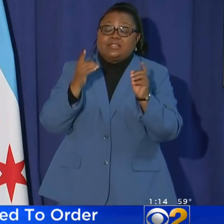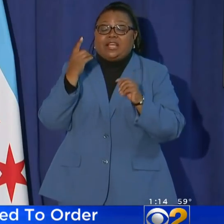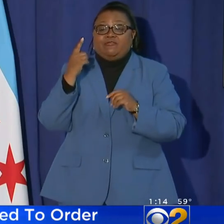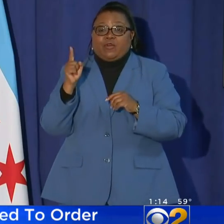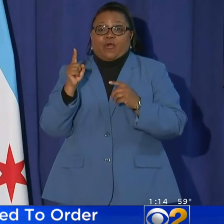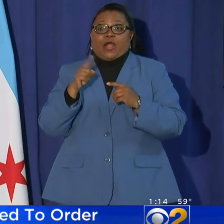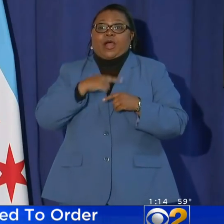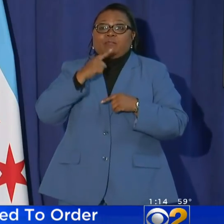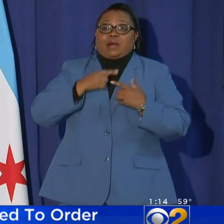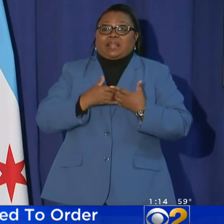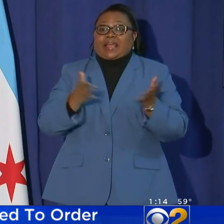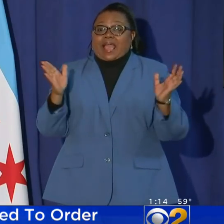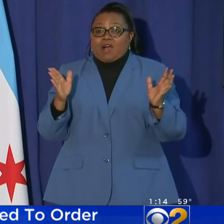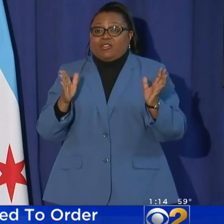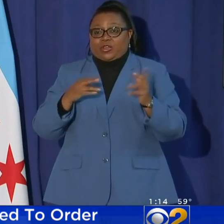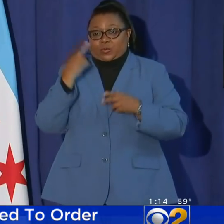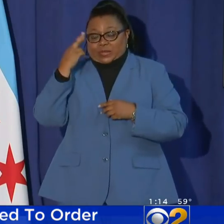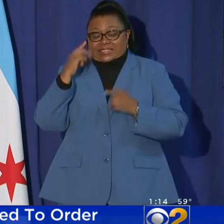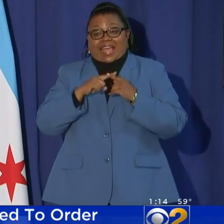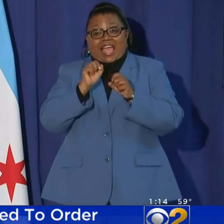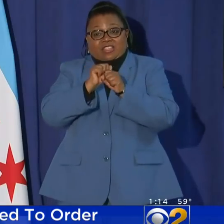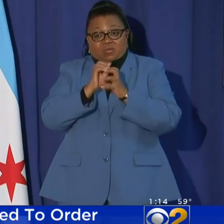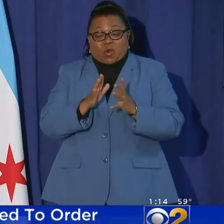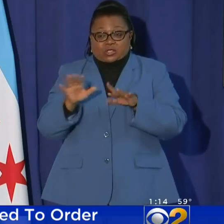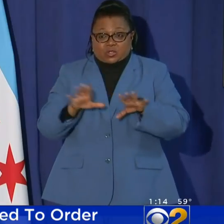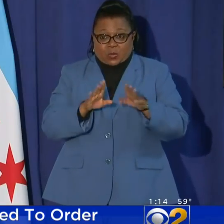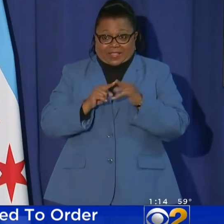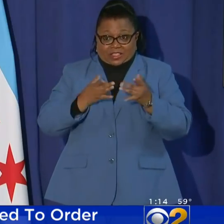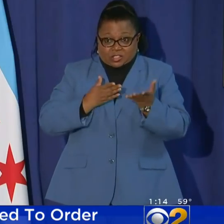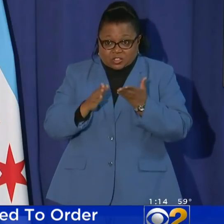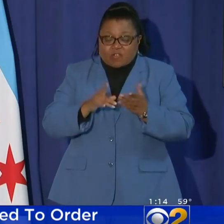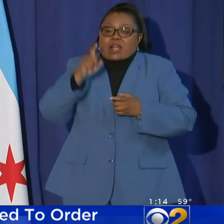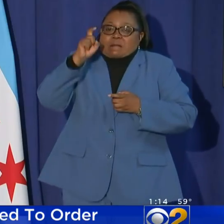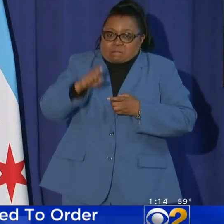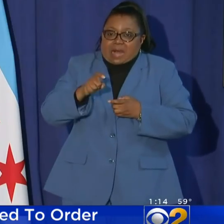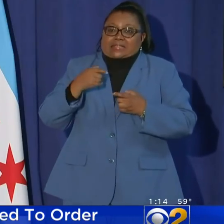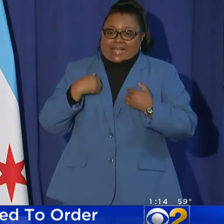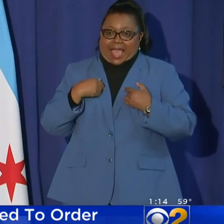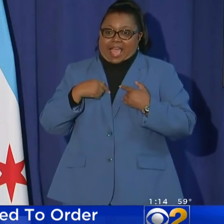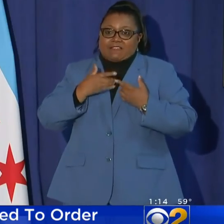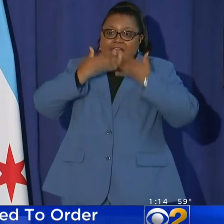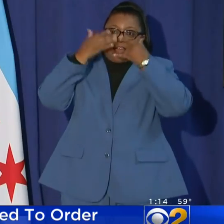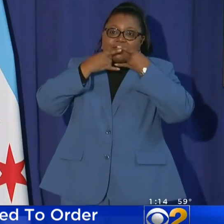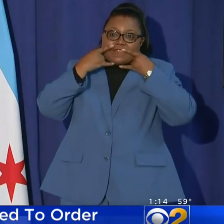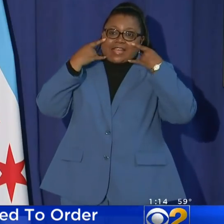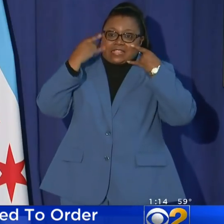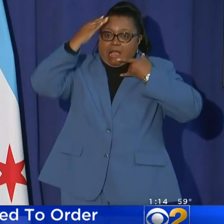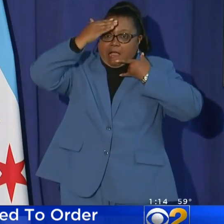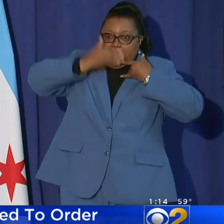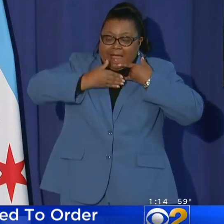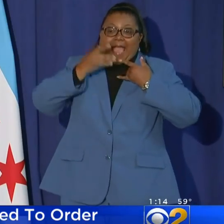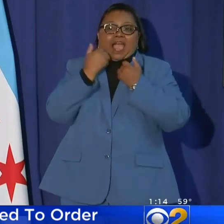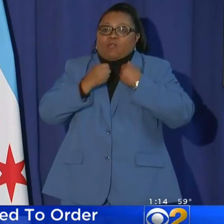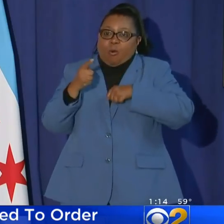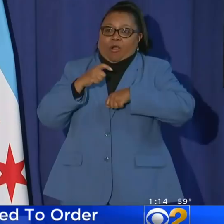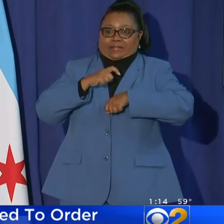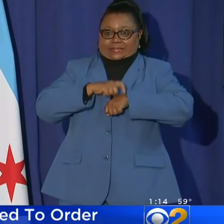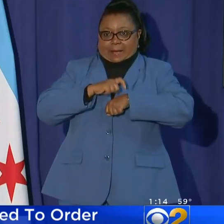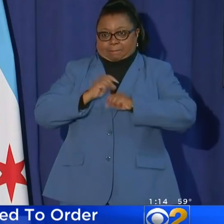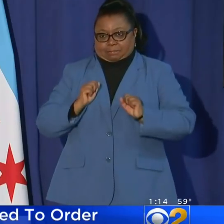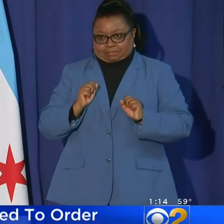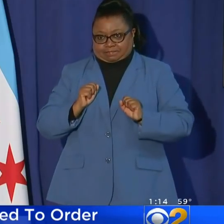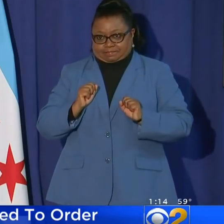for public health reasons. And the employees conducting the service must have a face covering on at all